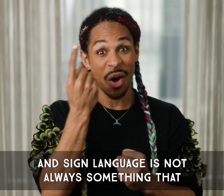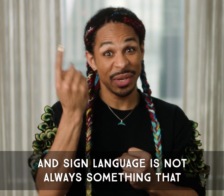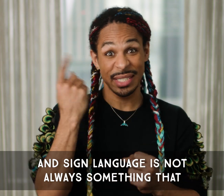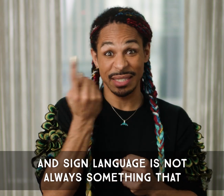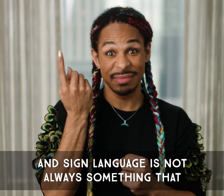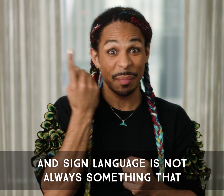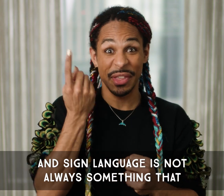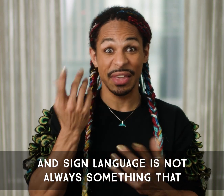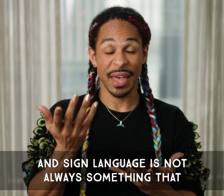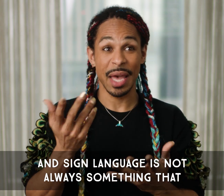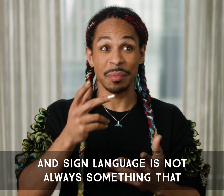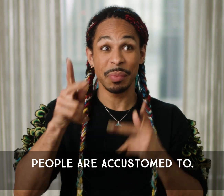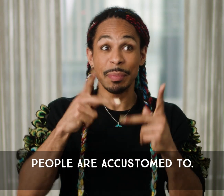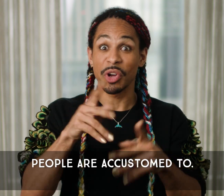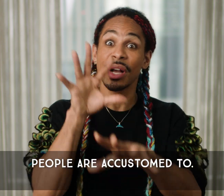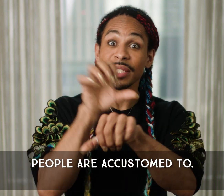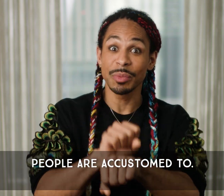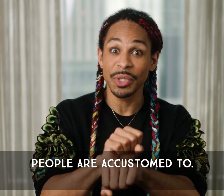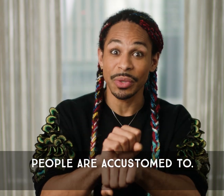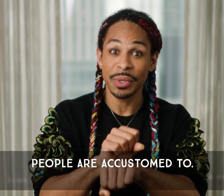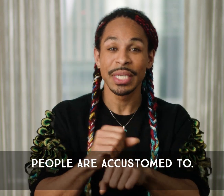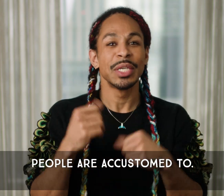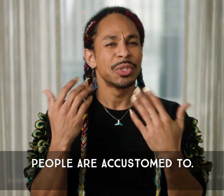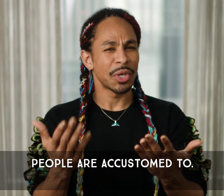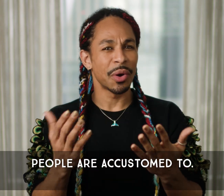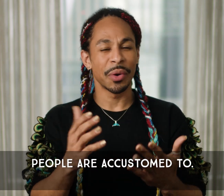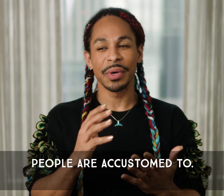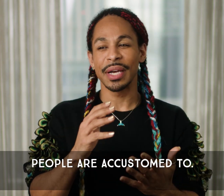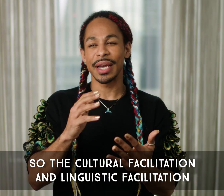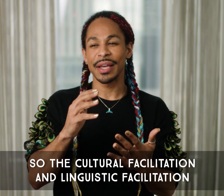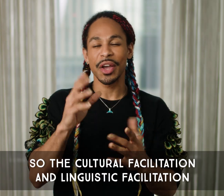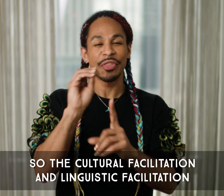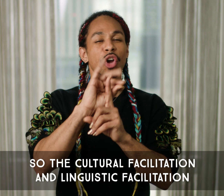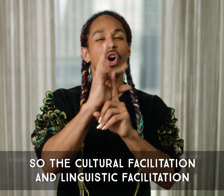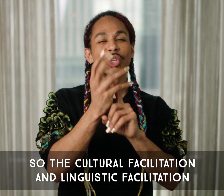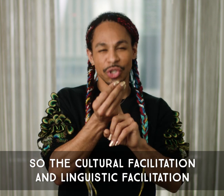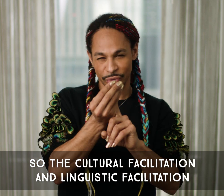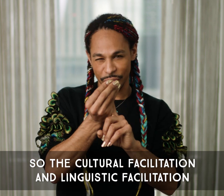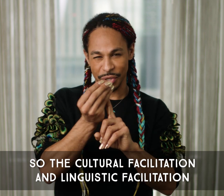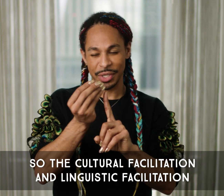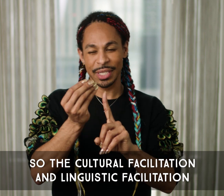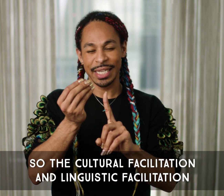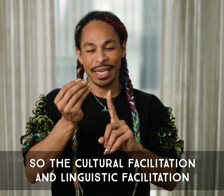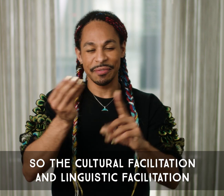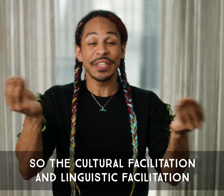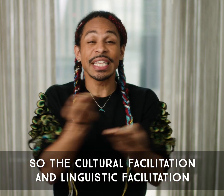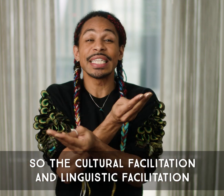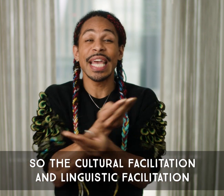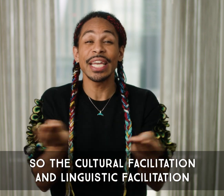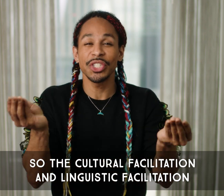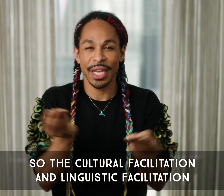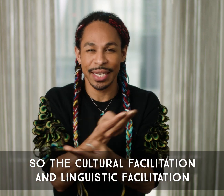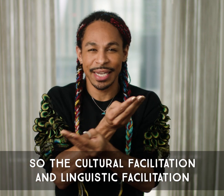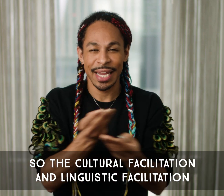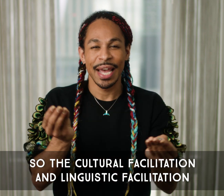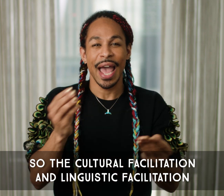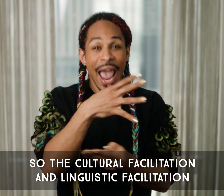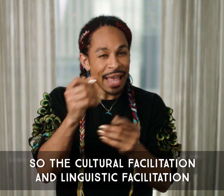always something that people are accustomed to, so the cultural facilitation and